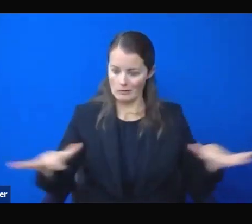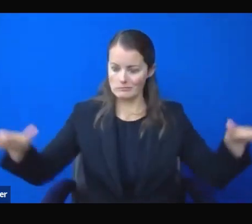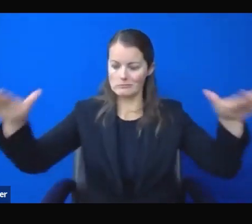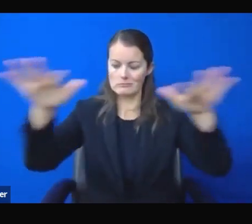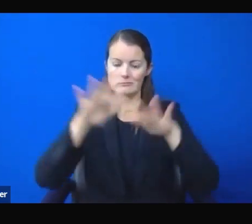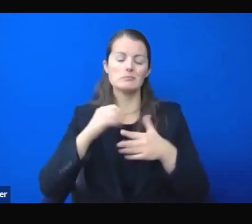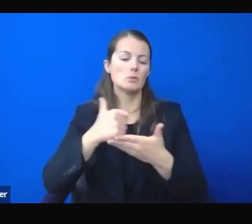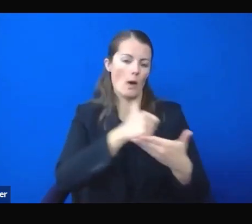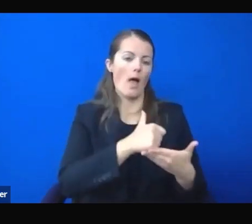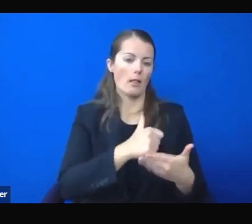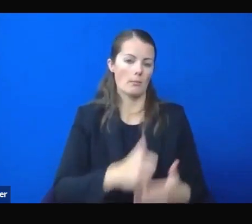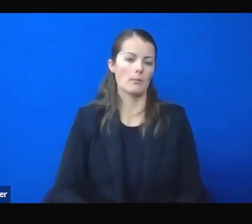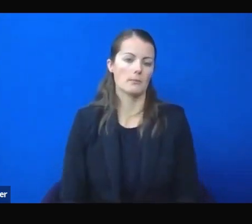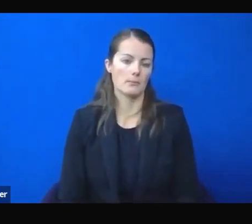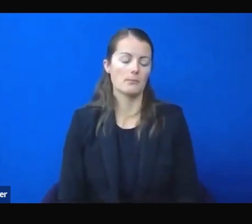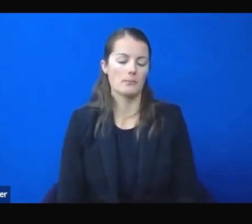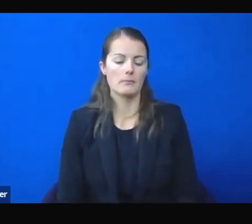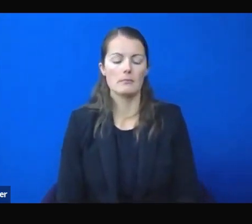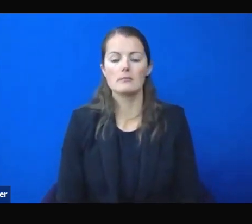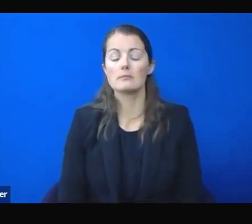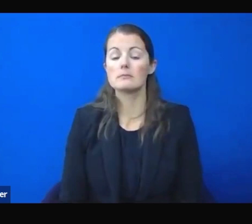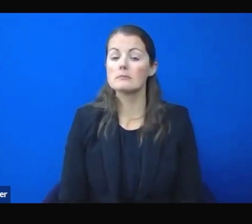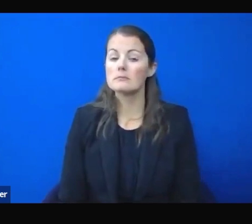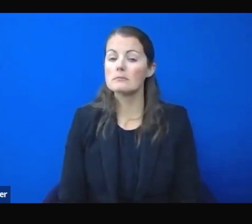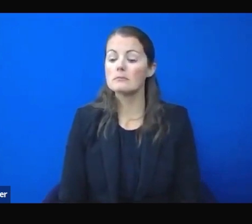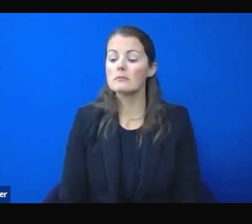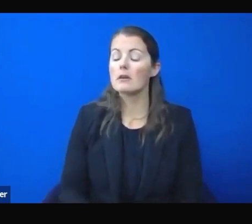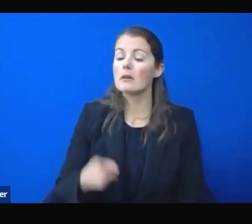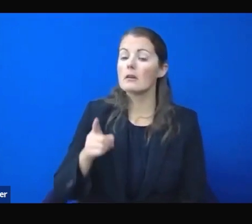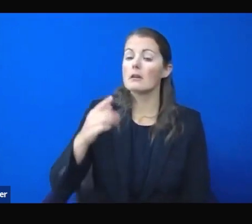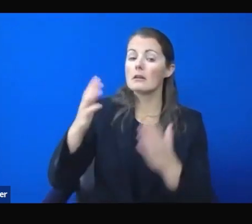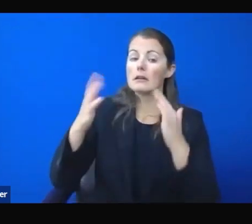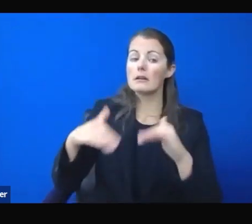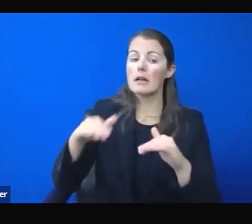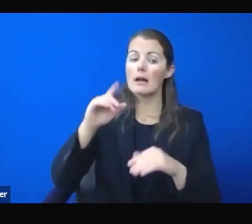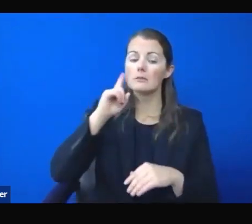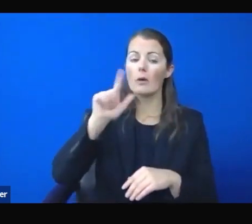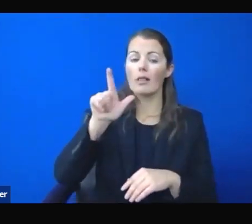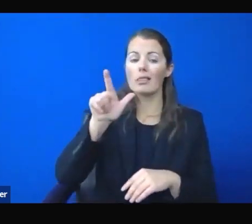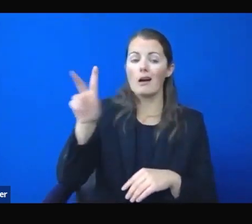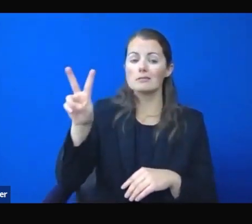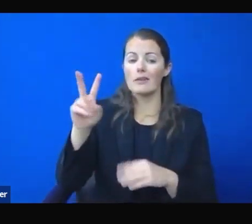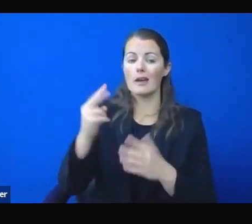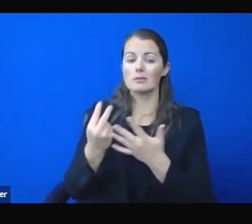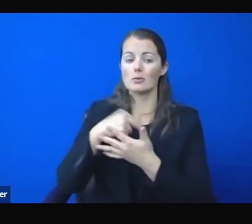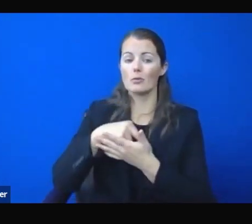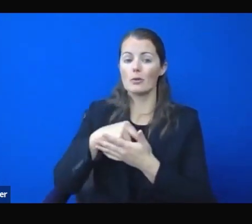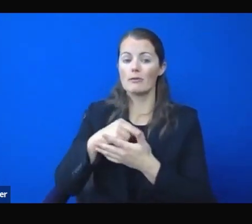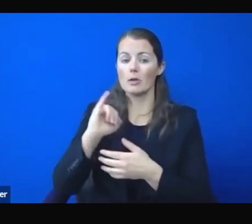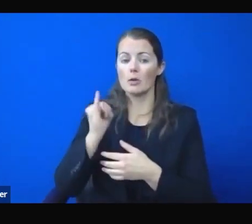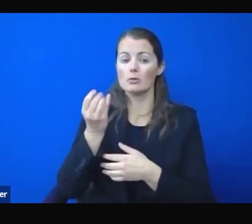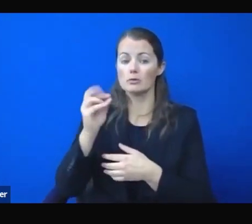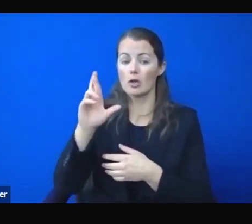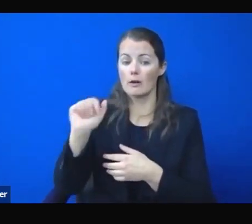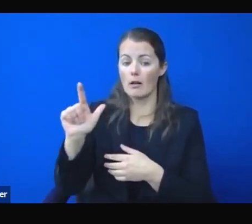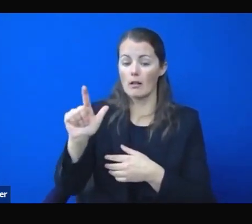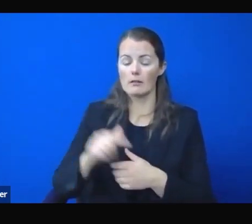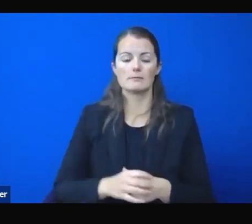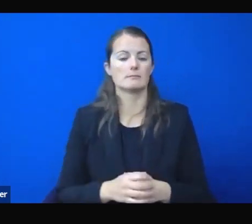Thank you, Megan. Thank you, Governor. We'll call to Colton Lockhead of the Las Vegas Review-Journal for the next question. Colton? Hey, Governor. Can you hear me?